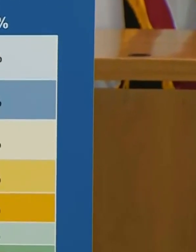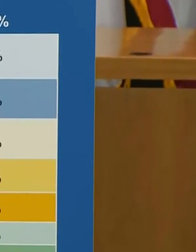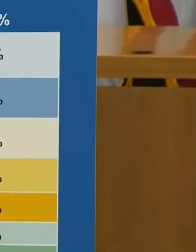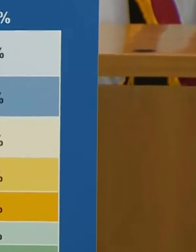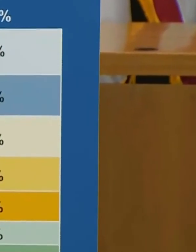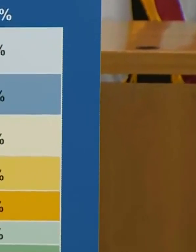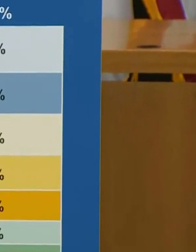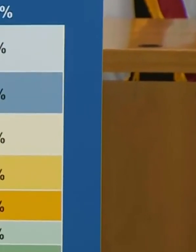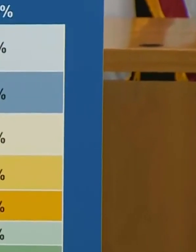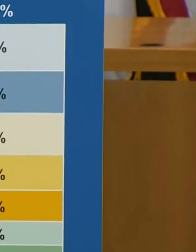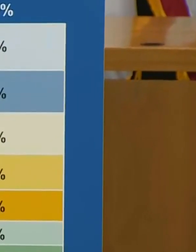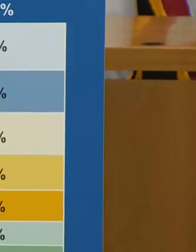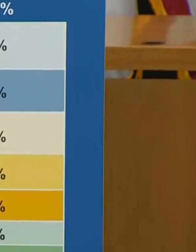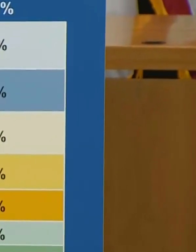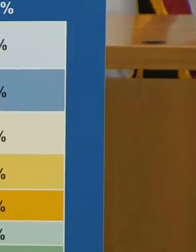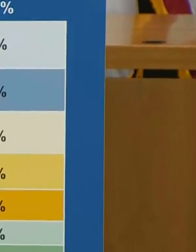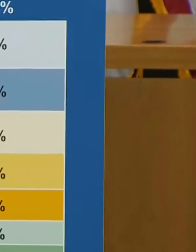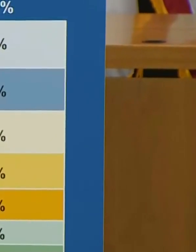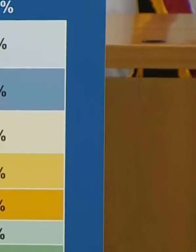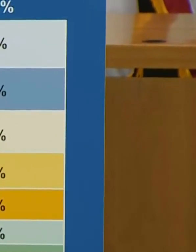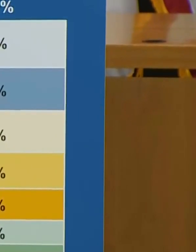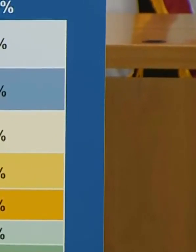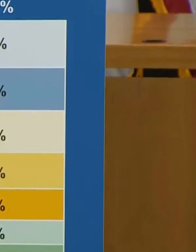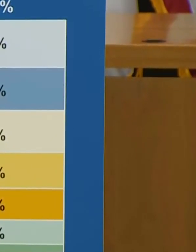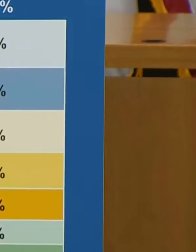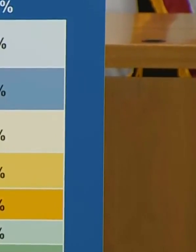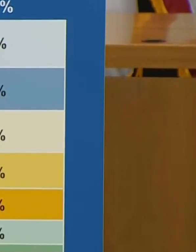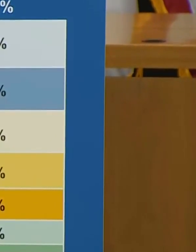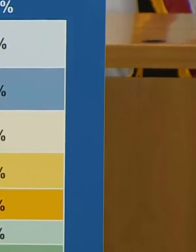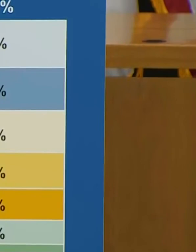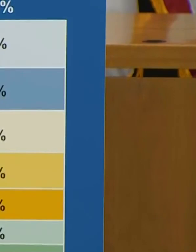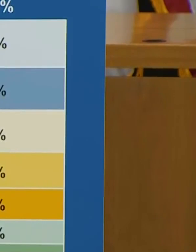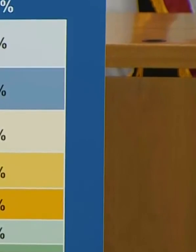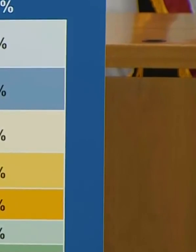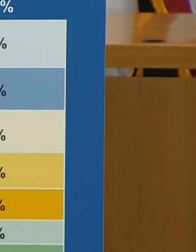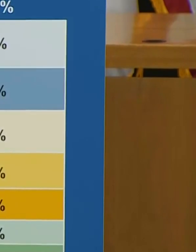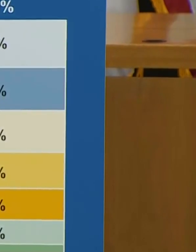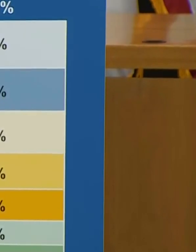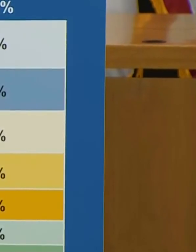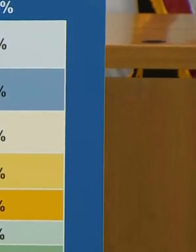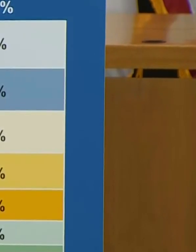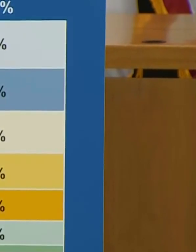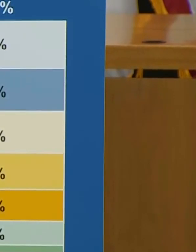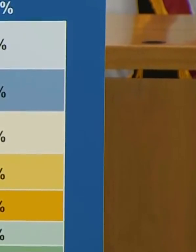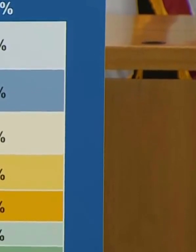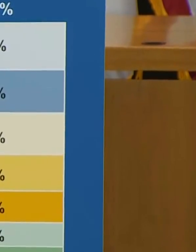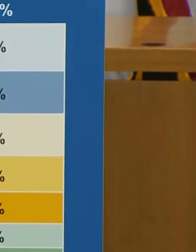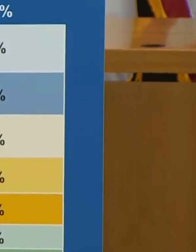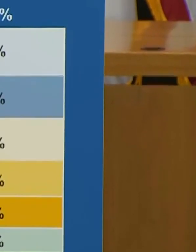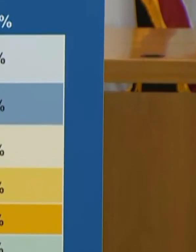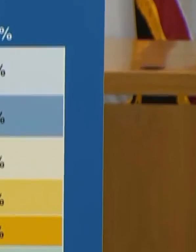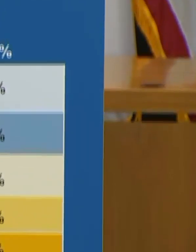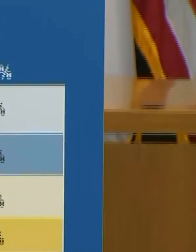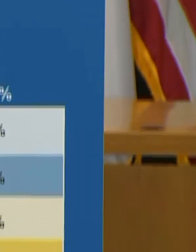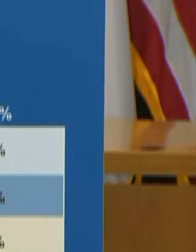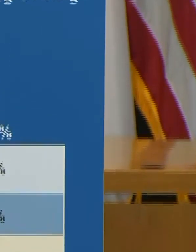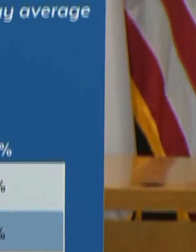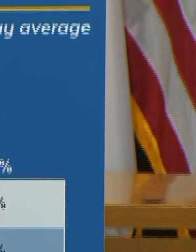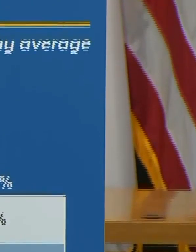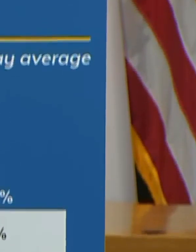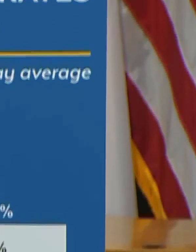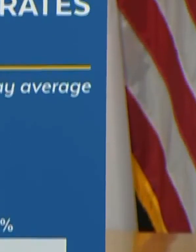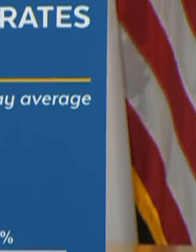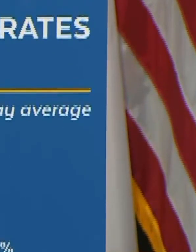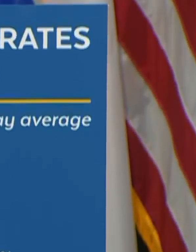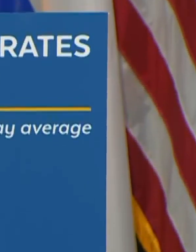can't do a vote. I can't a I can't said that about 300 million people. I had friends who did that out from the days of